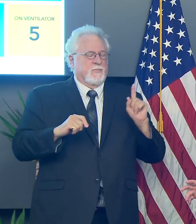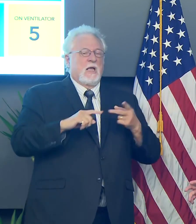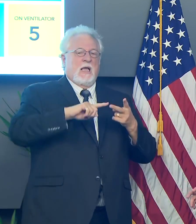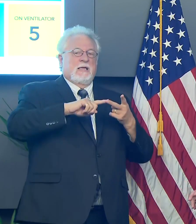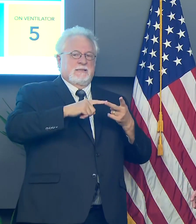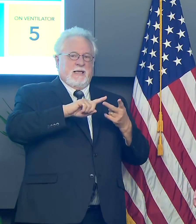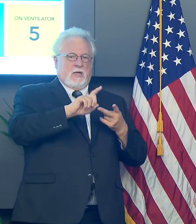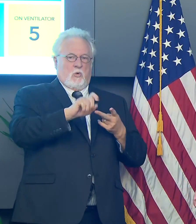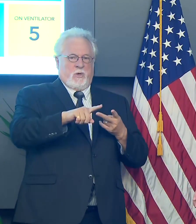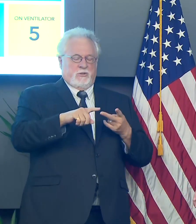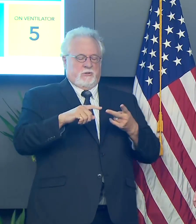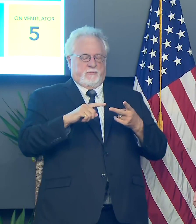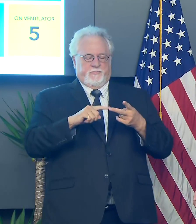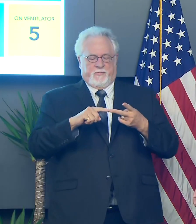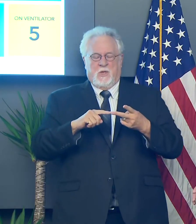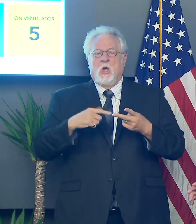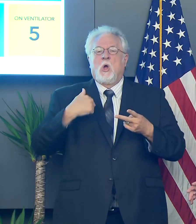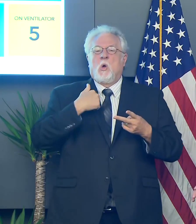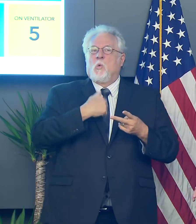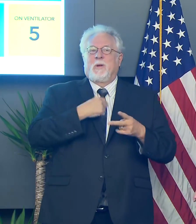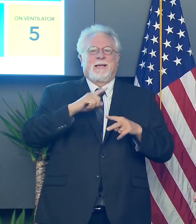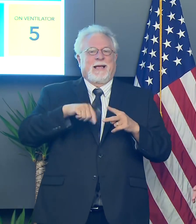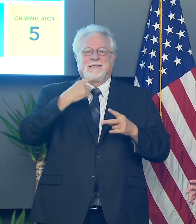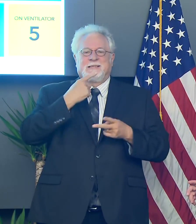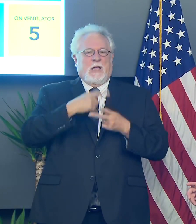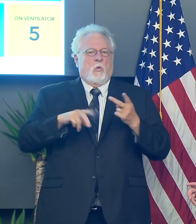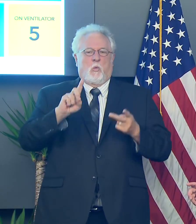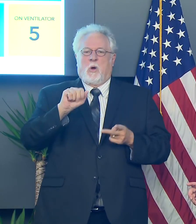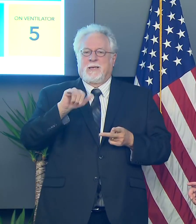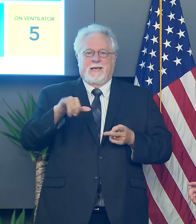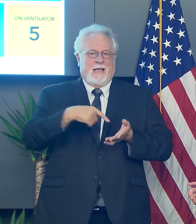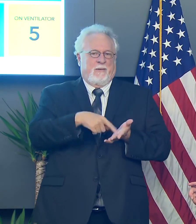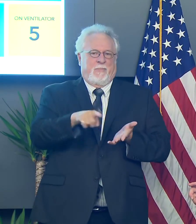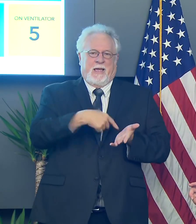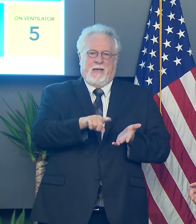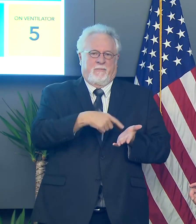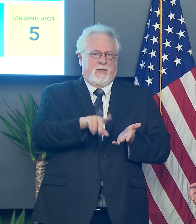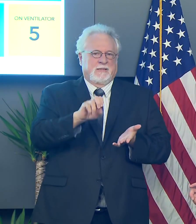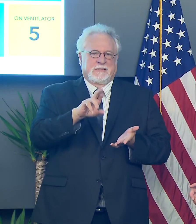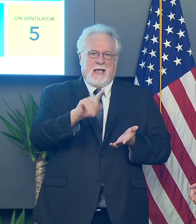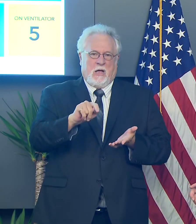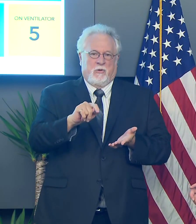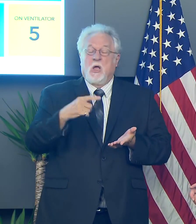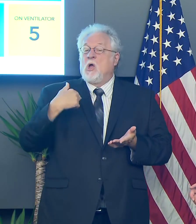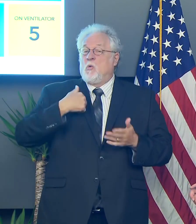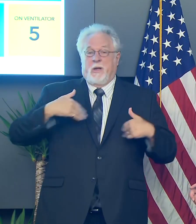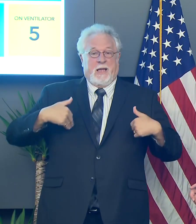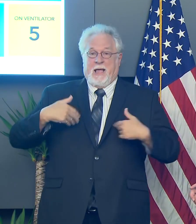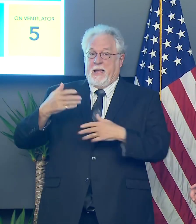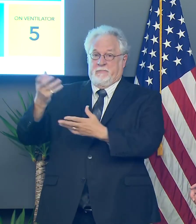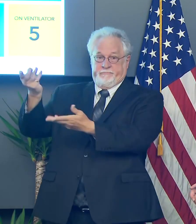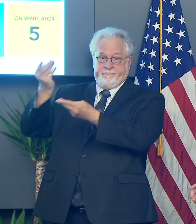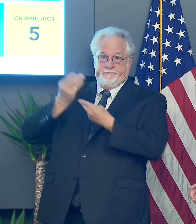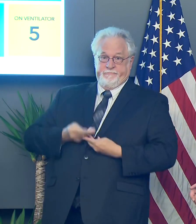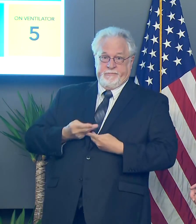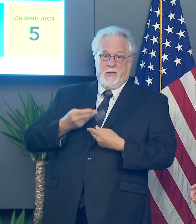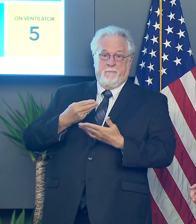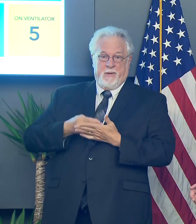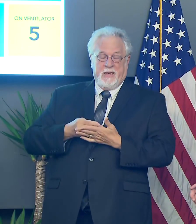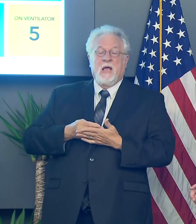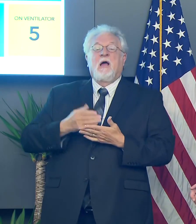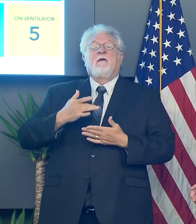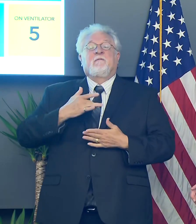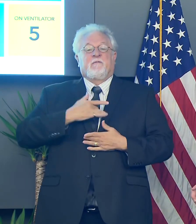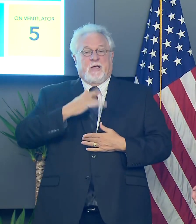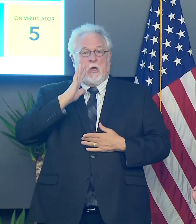question I can answer first. We, we can't say what day the payments will start going out. We don't yet have the money. We believe we will have